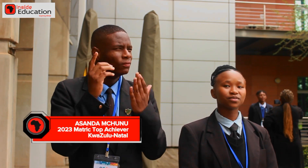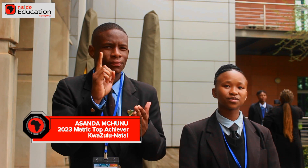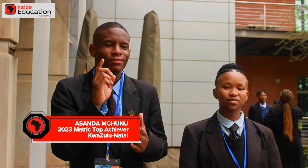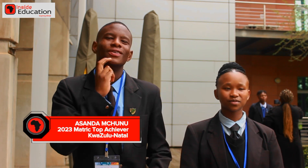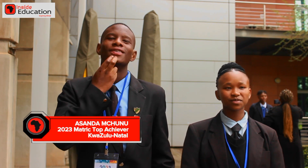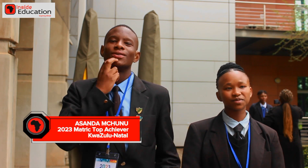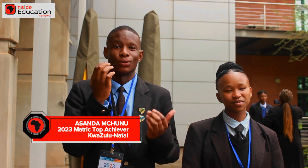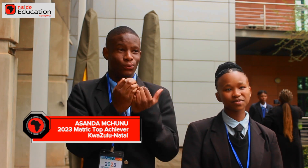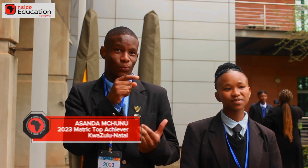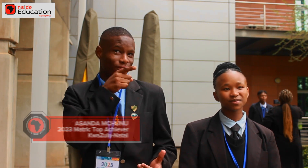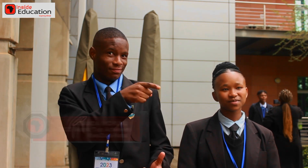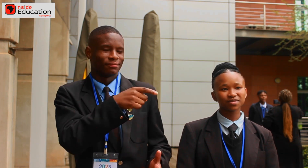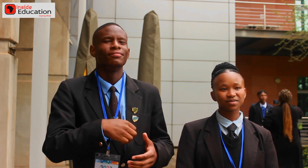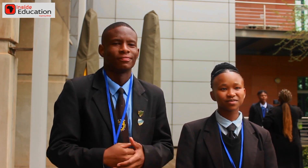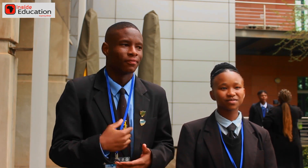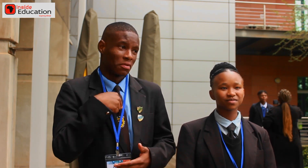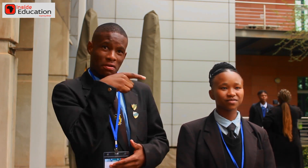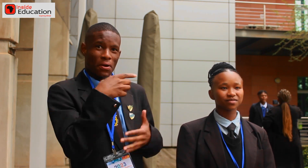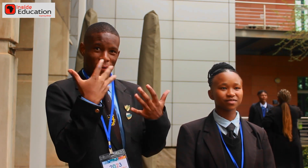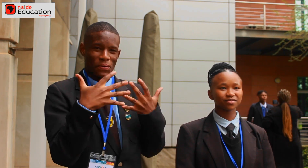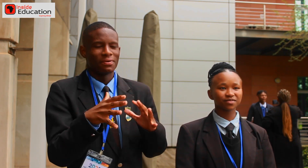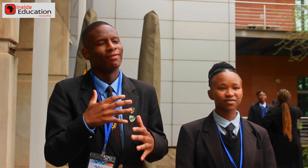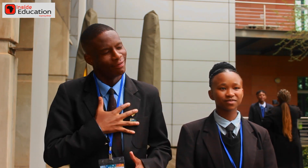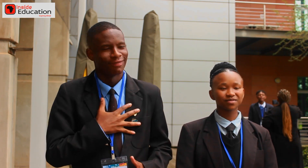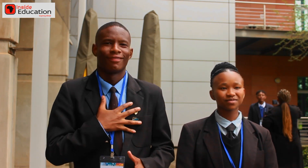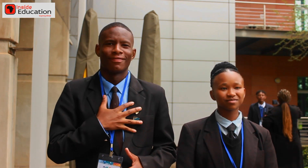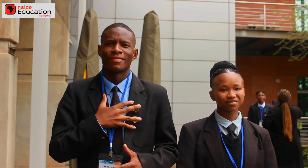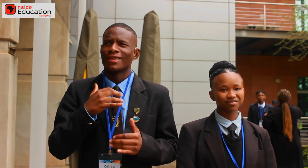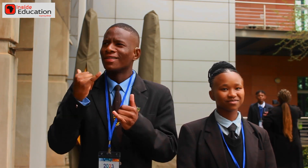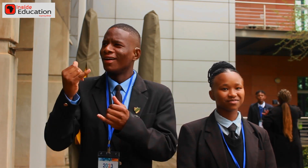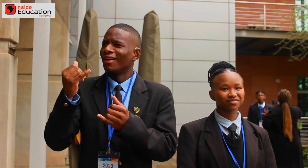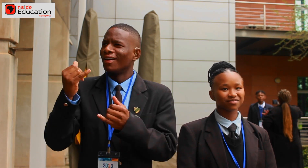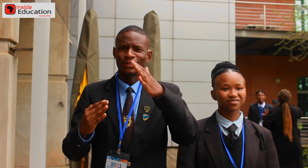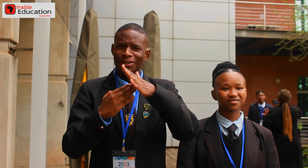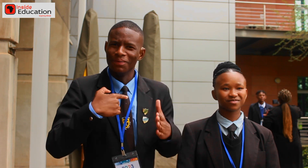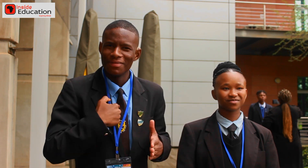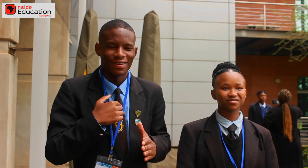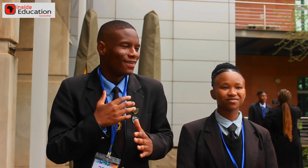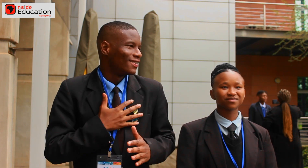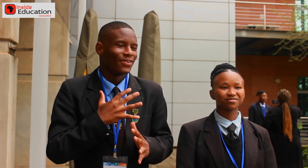I'm from KwaZulu-Natal. I'm studying at KwaTintwa School for the Deaf.